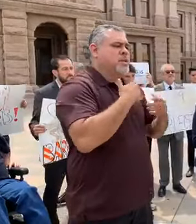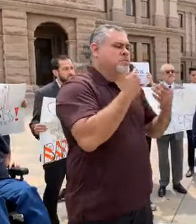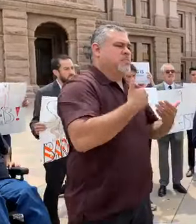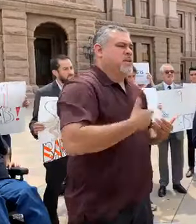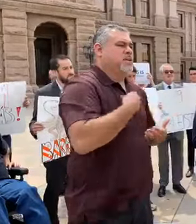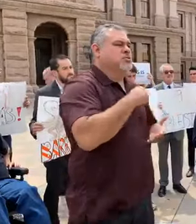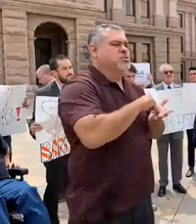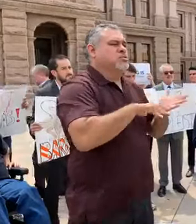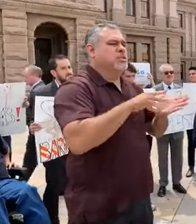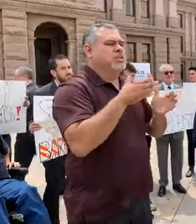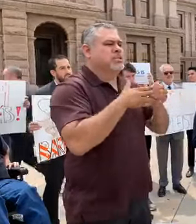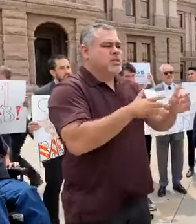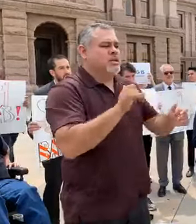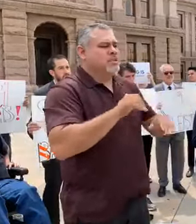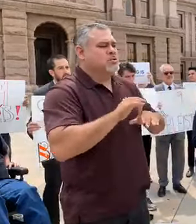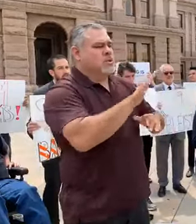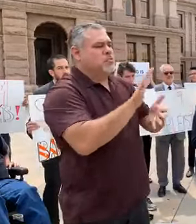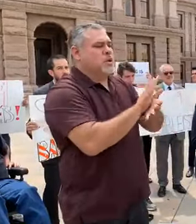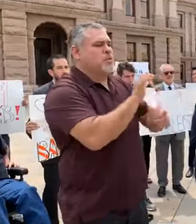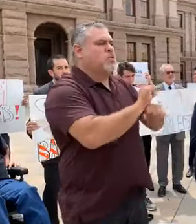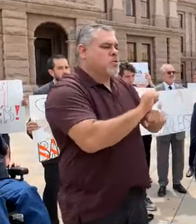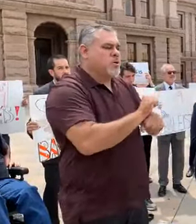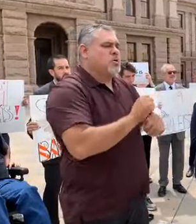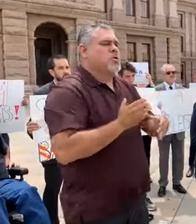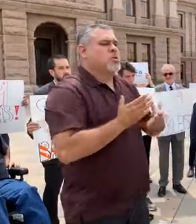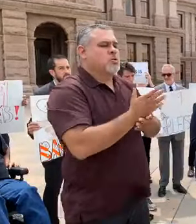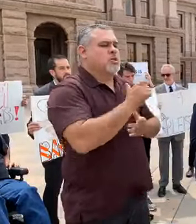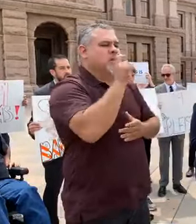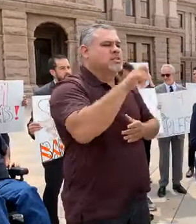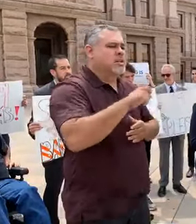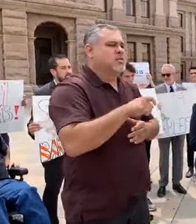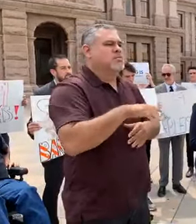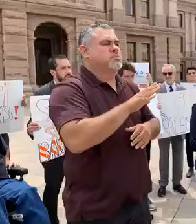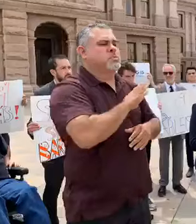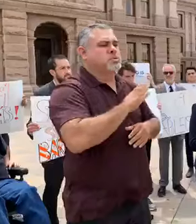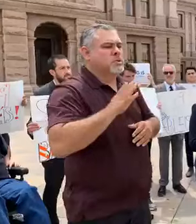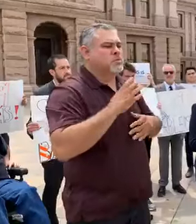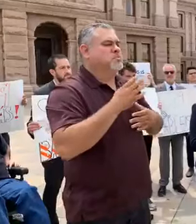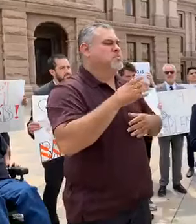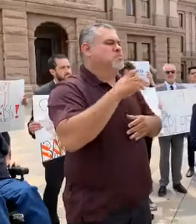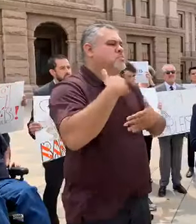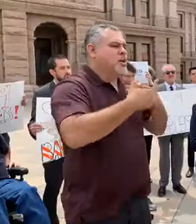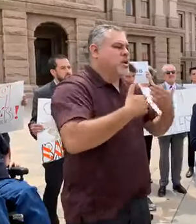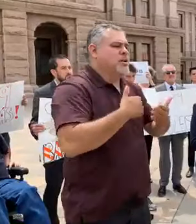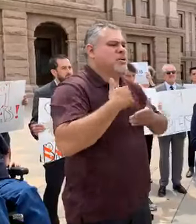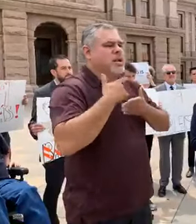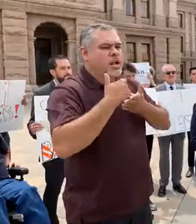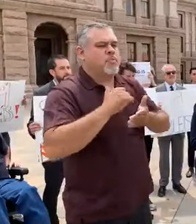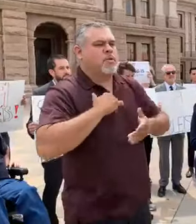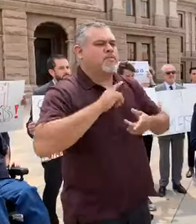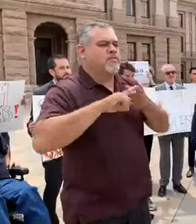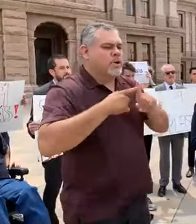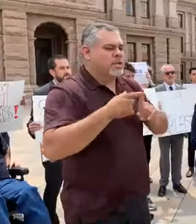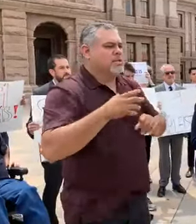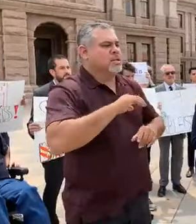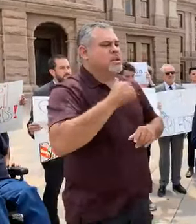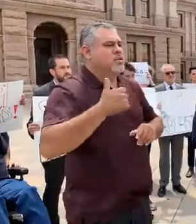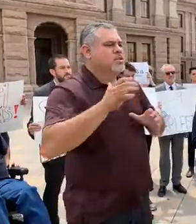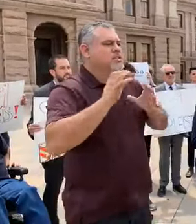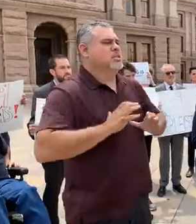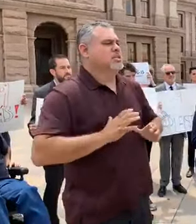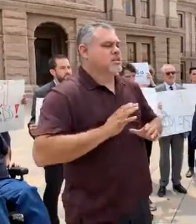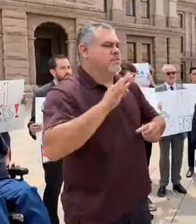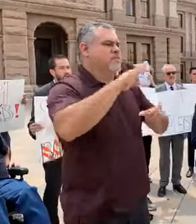student leaders will have to submit a paperwork and go through an unnecessary bureaucratic process in order to help our friends and fellow citizens cast a ballot.